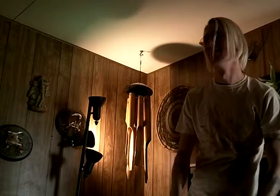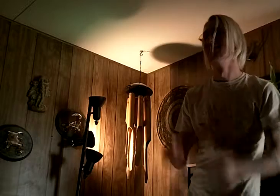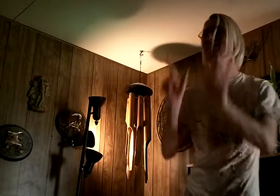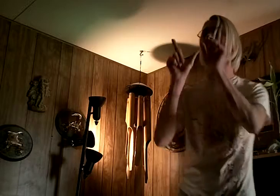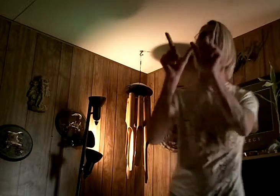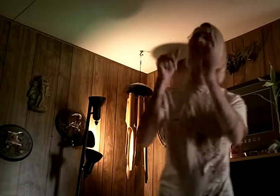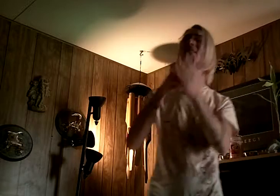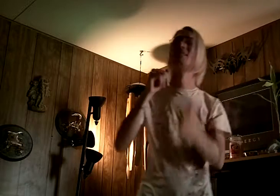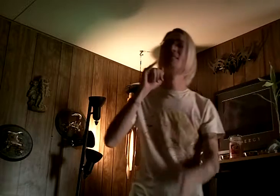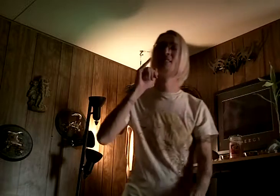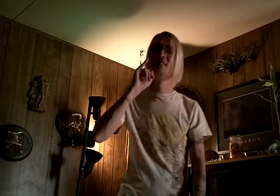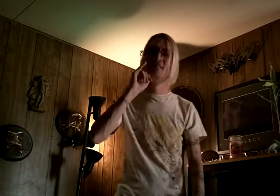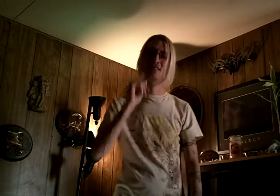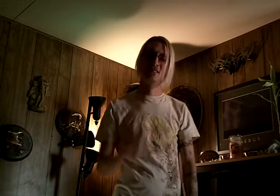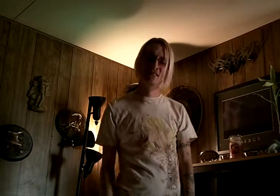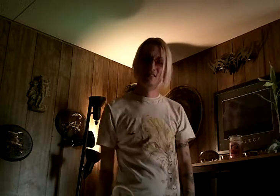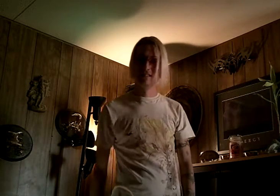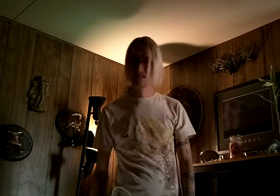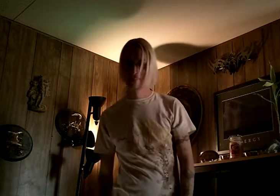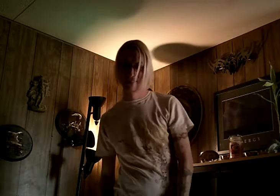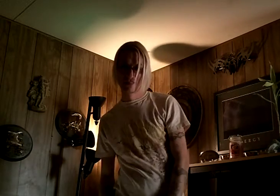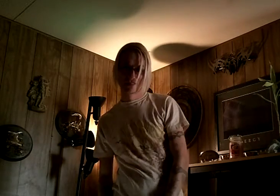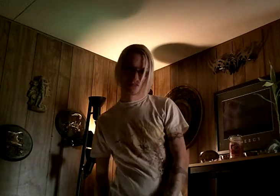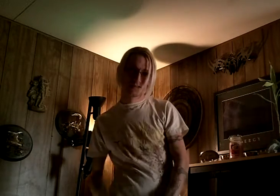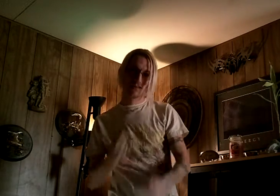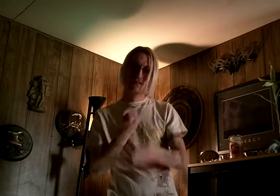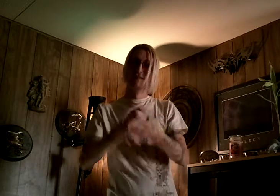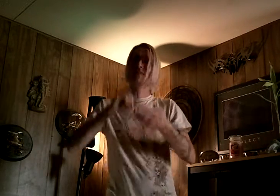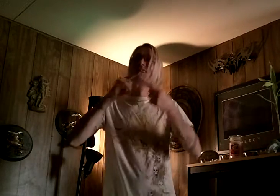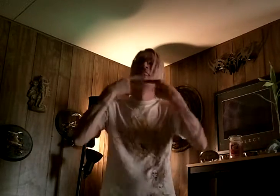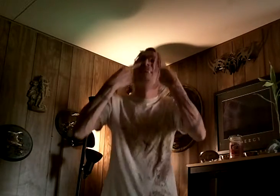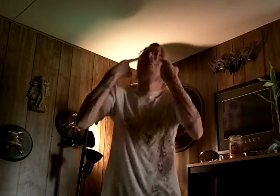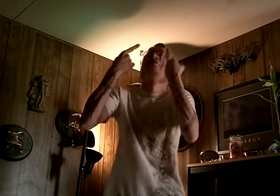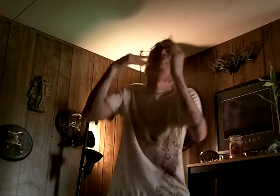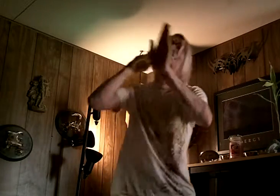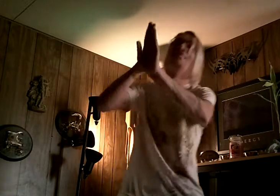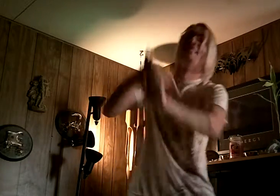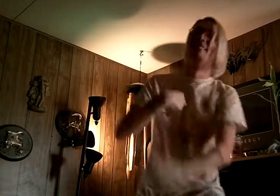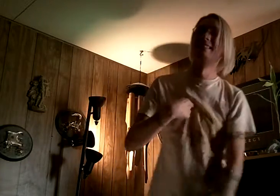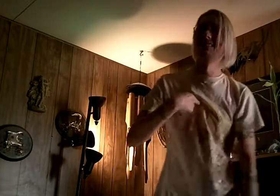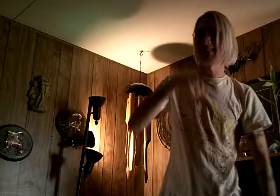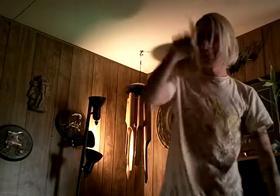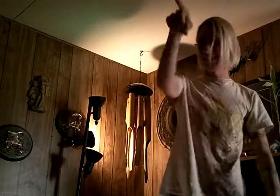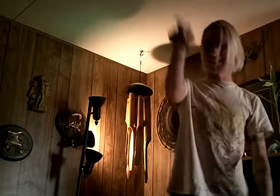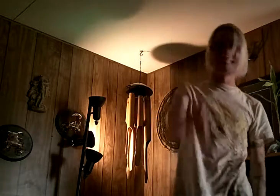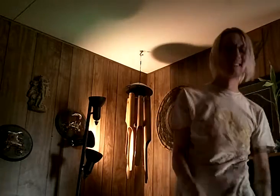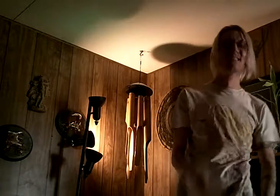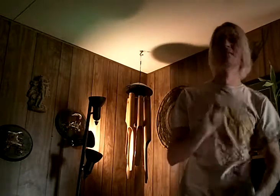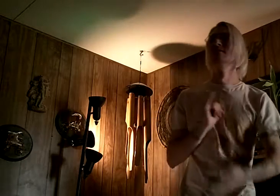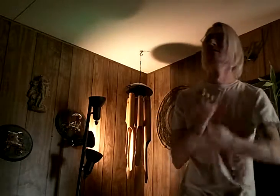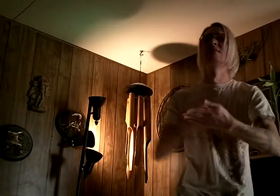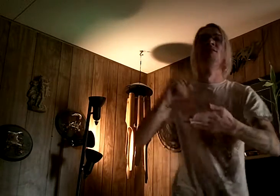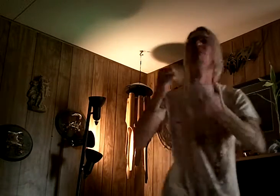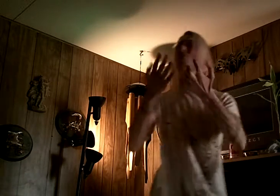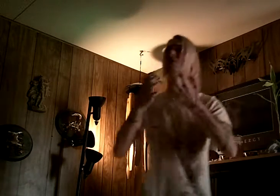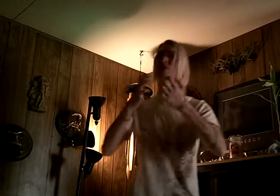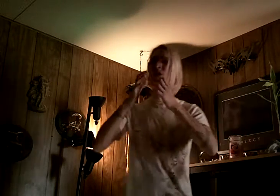it is, it's just laughing to me And I just wanna